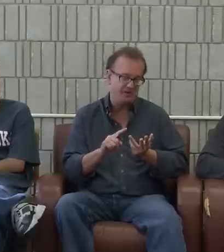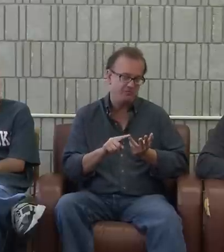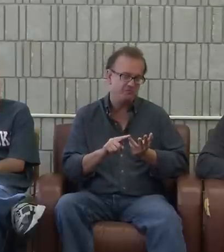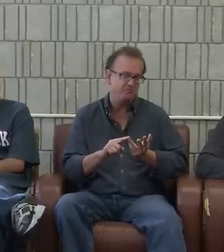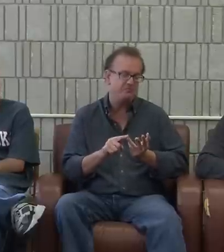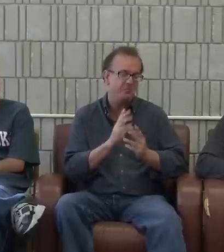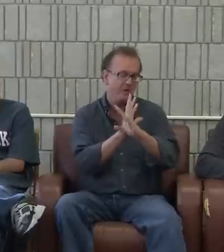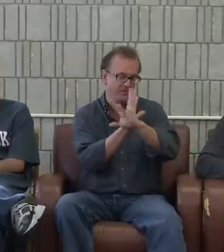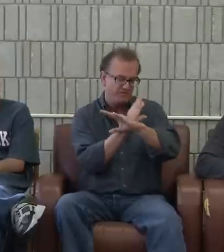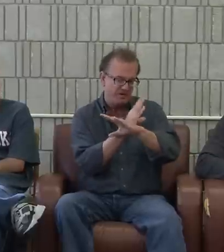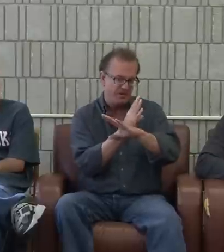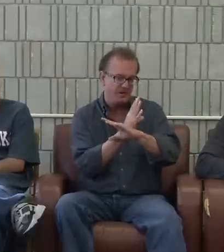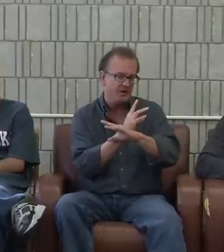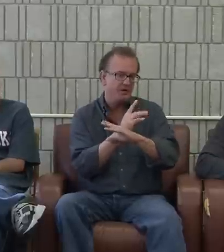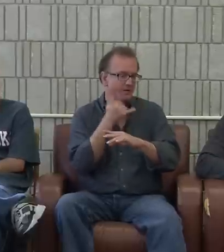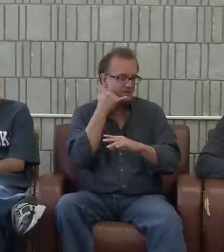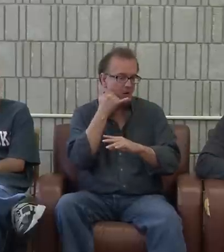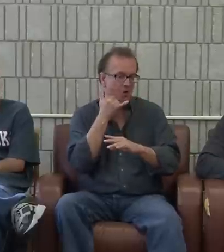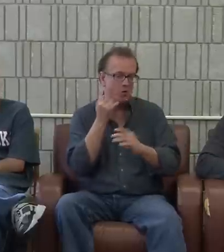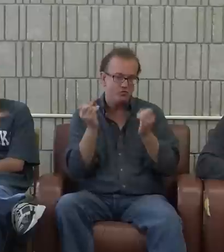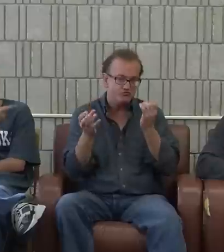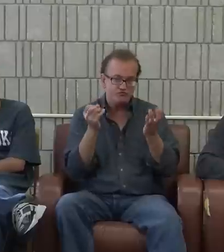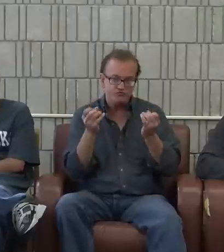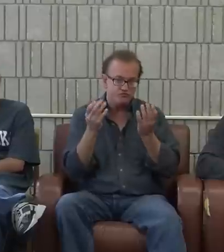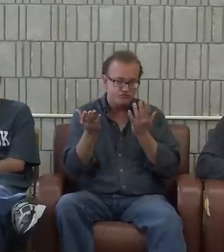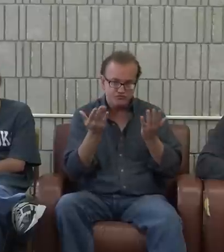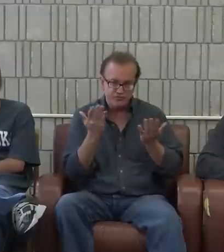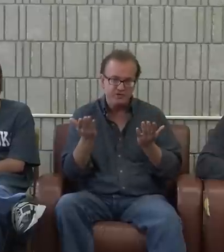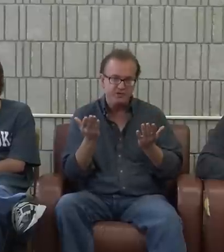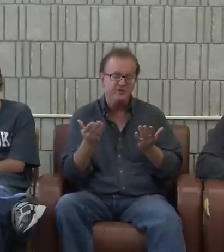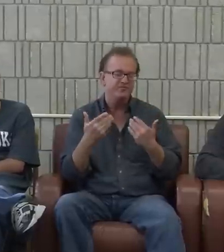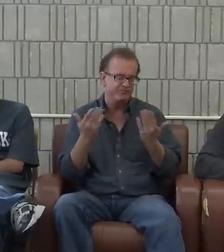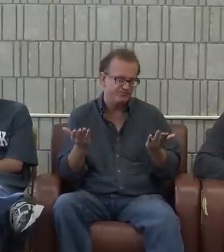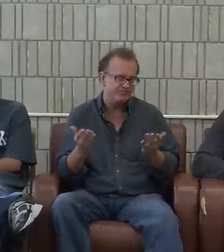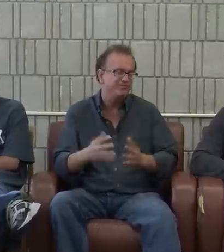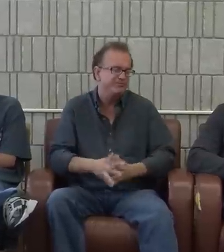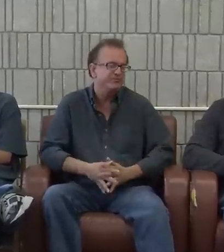close captioning, and I use a video phone to communicate.